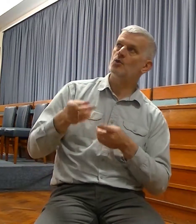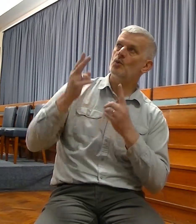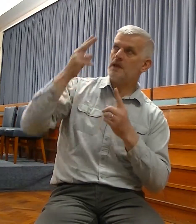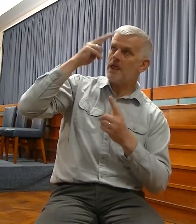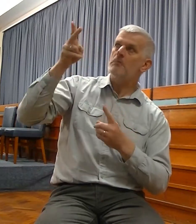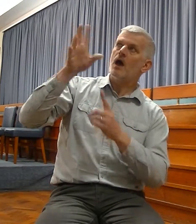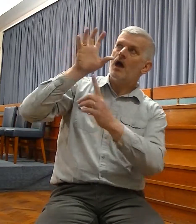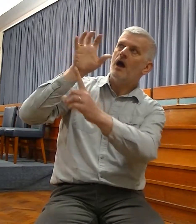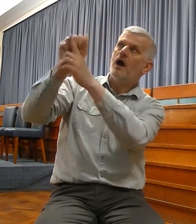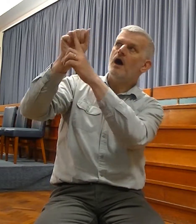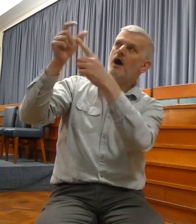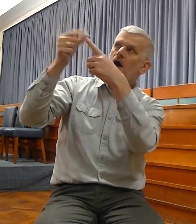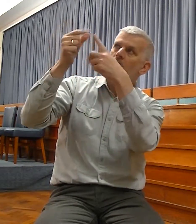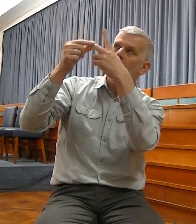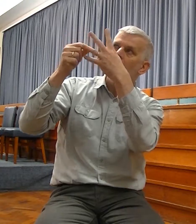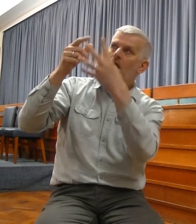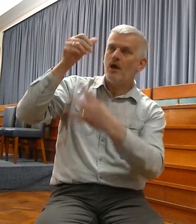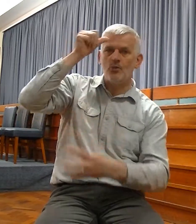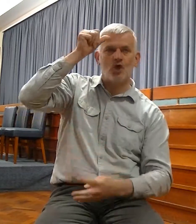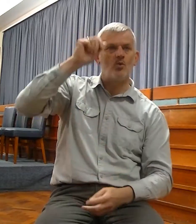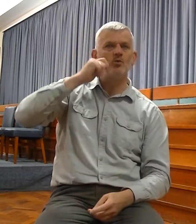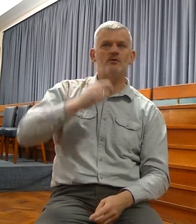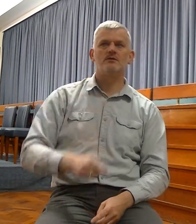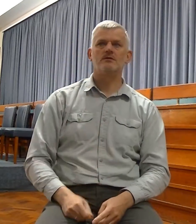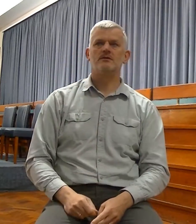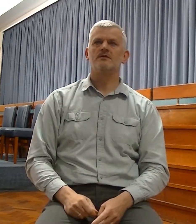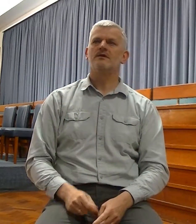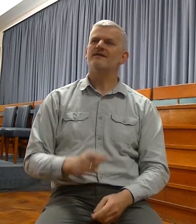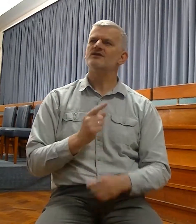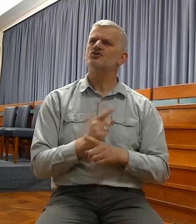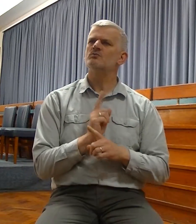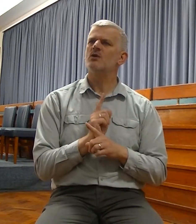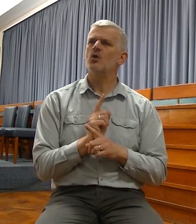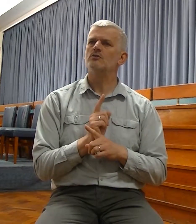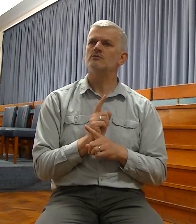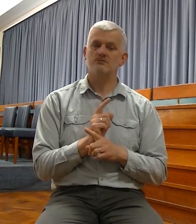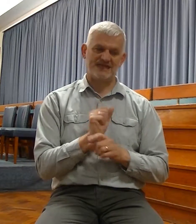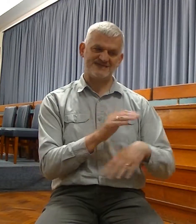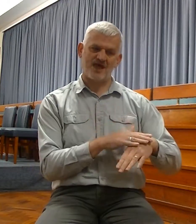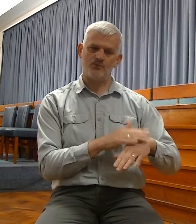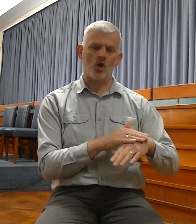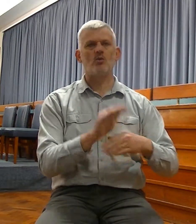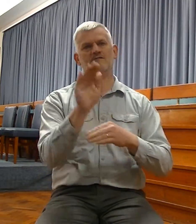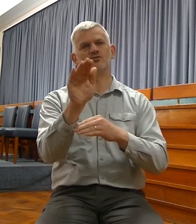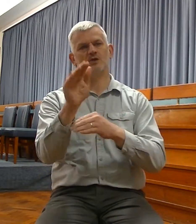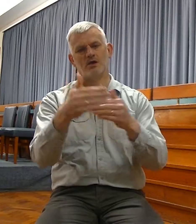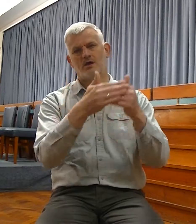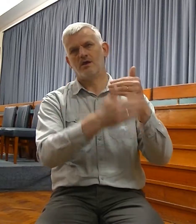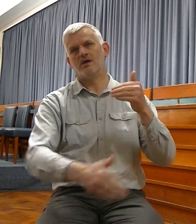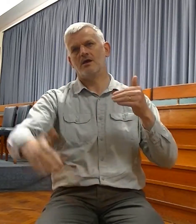attributes. So there's a prophecy of the Christian era, without any doubt. Then we'll look on to chapter 23. And we go fairly